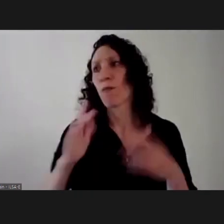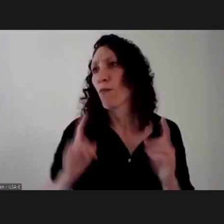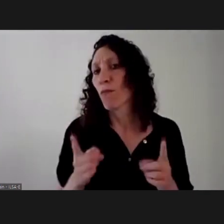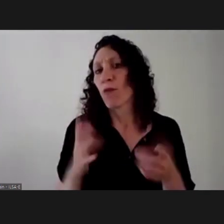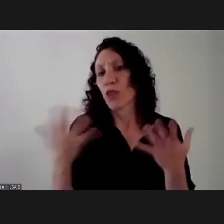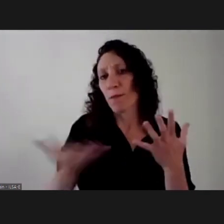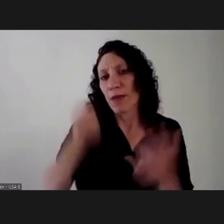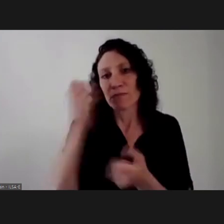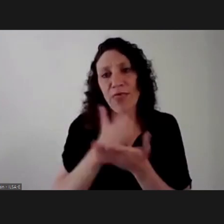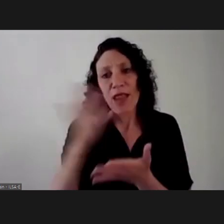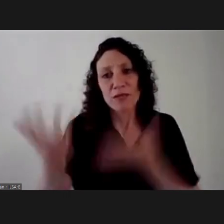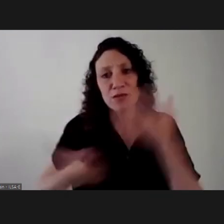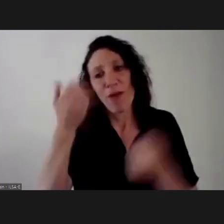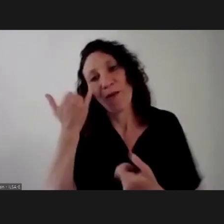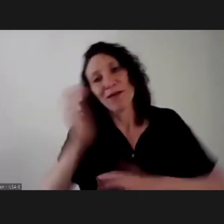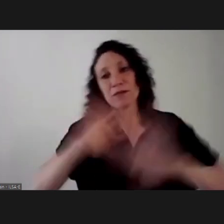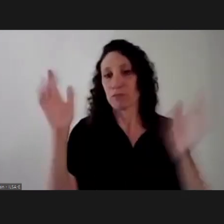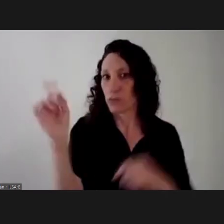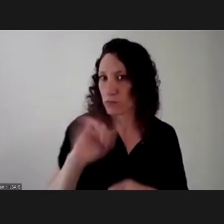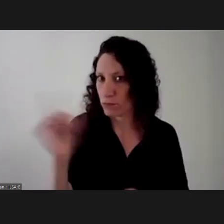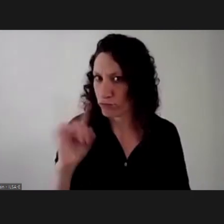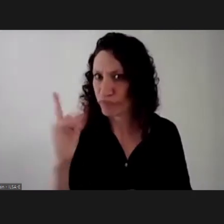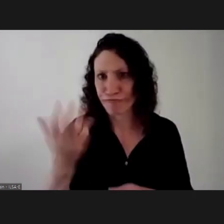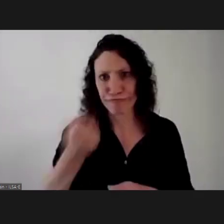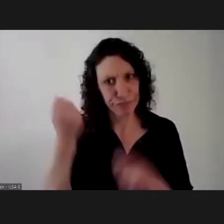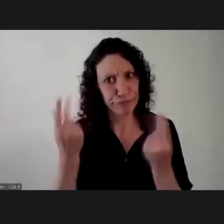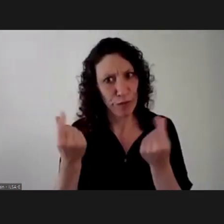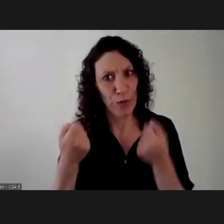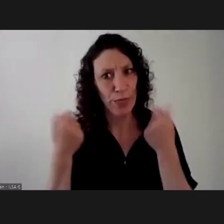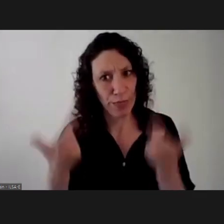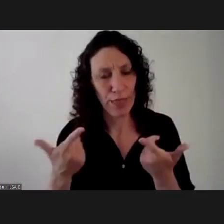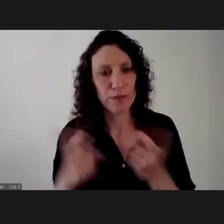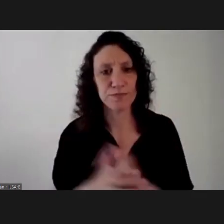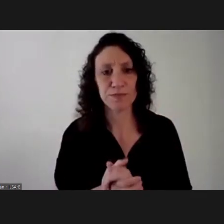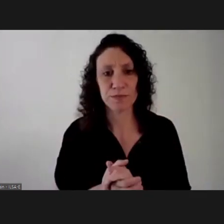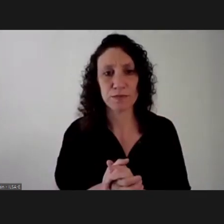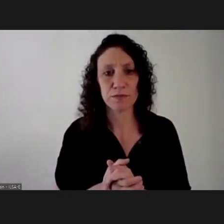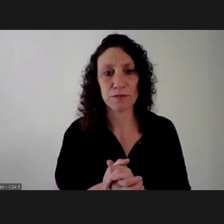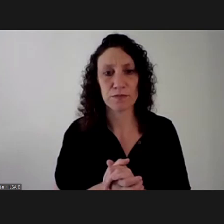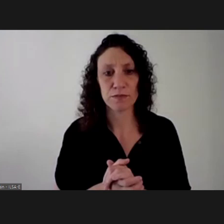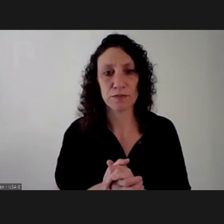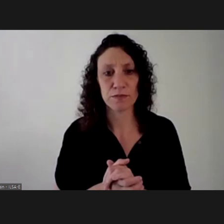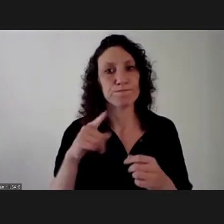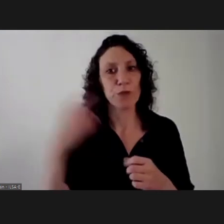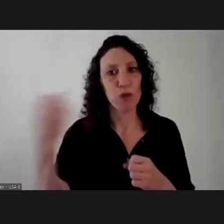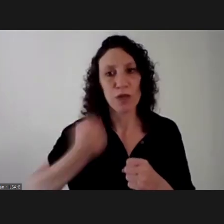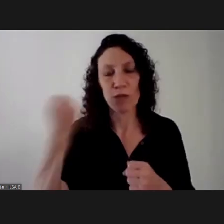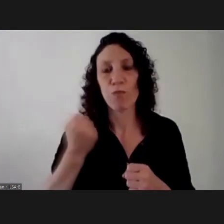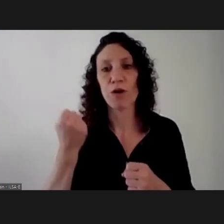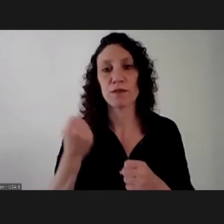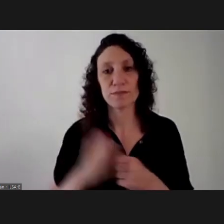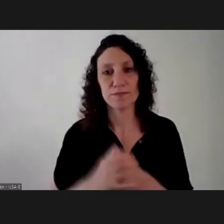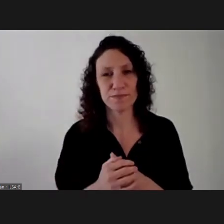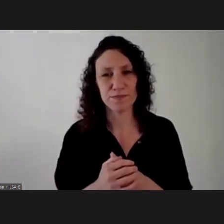stepping back and without naturalizing the rights that we were able to conquer feminist critique can